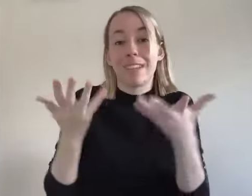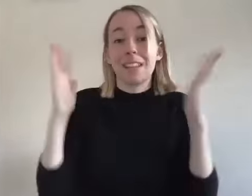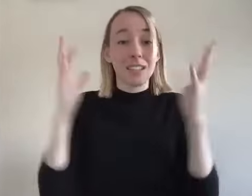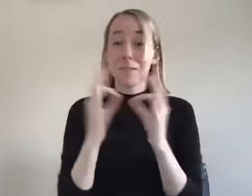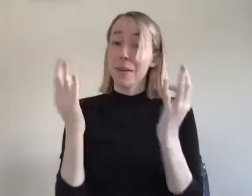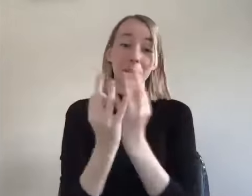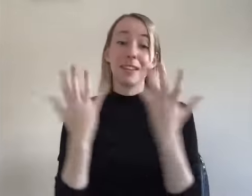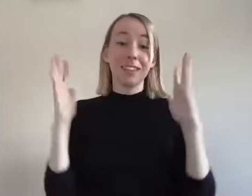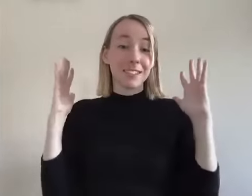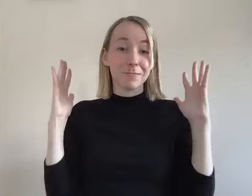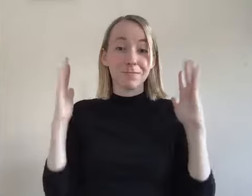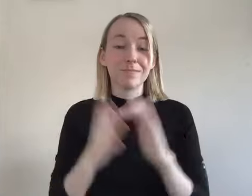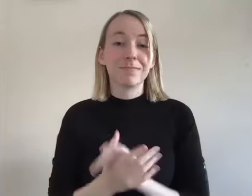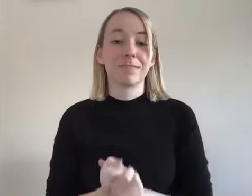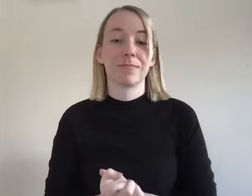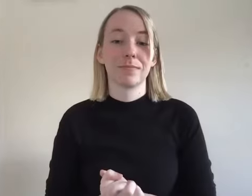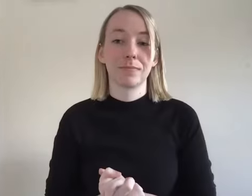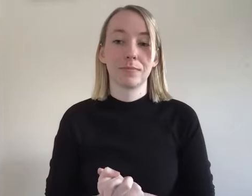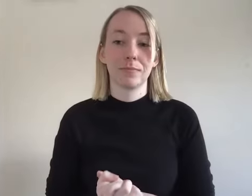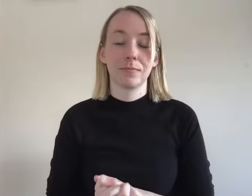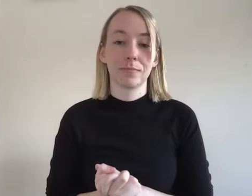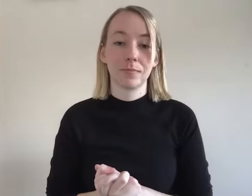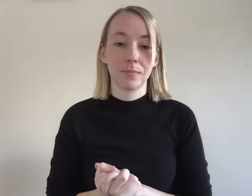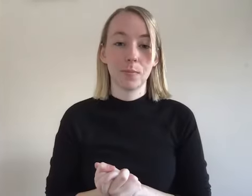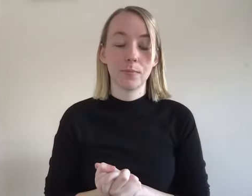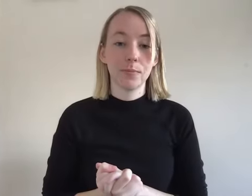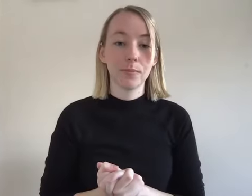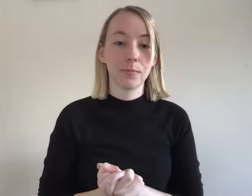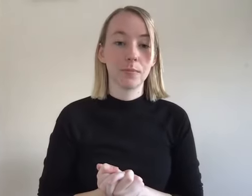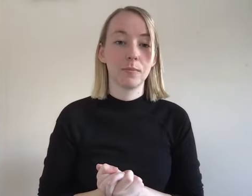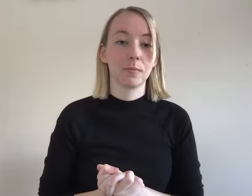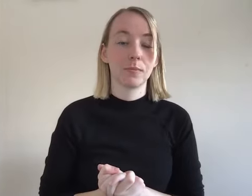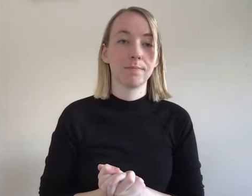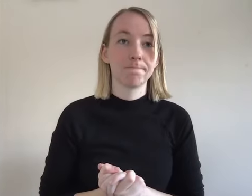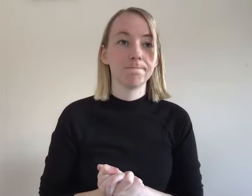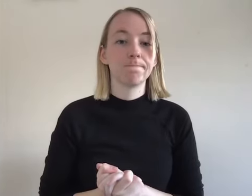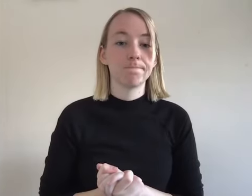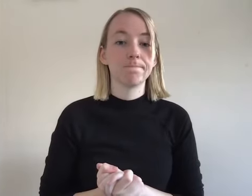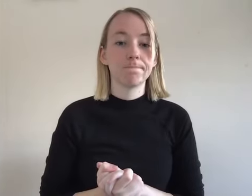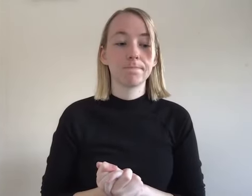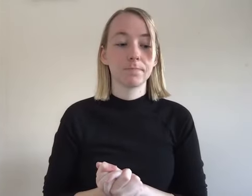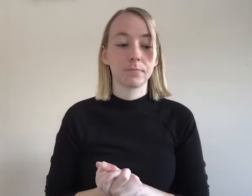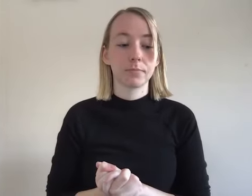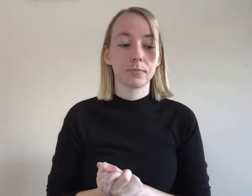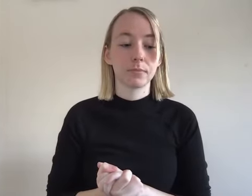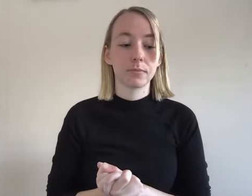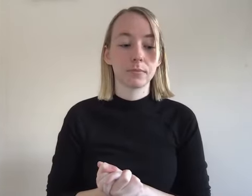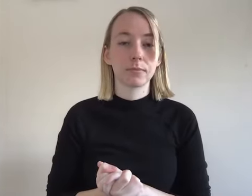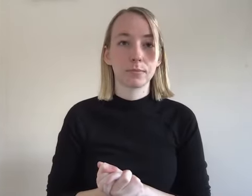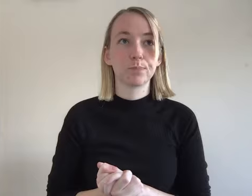just a family group and um and um um you know